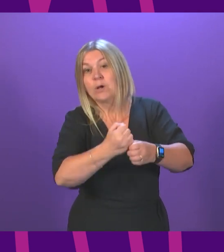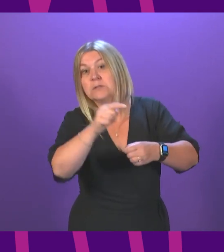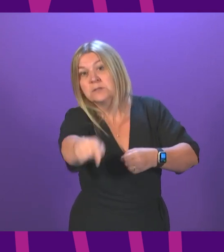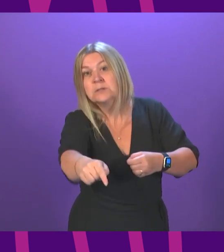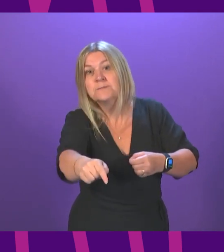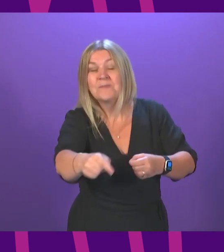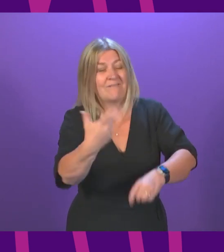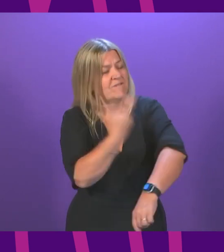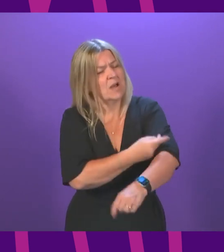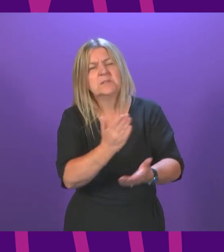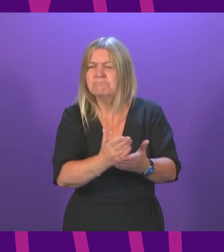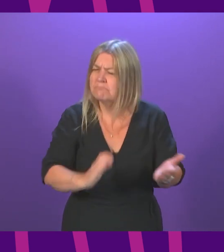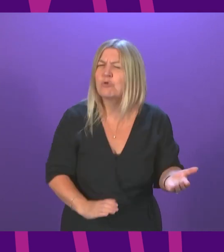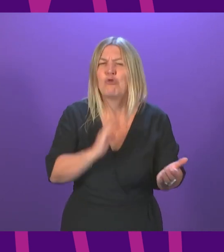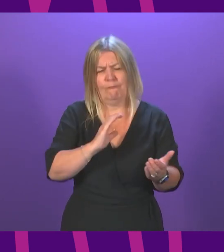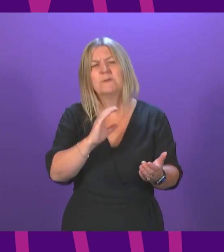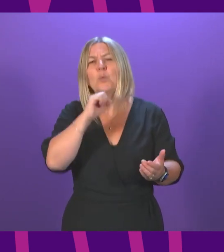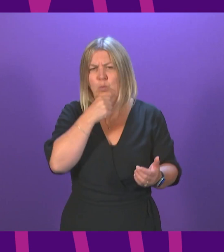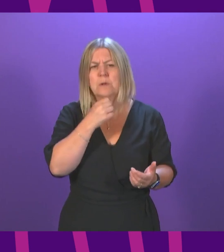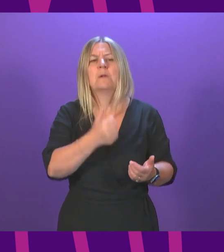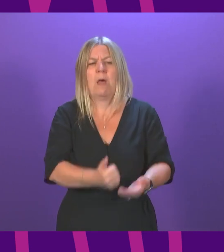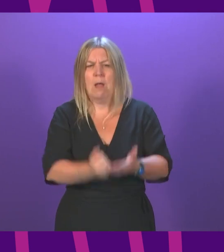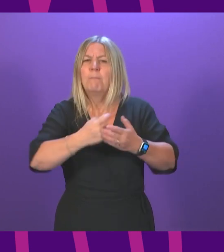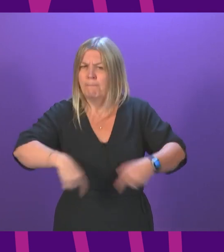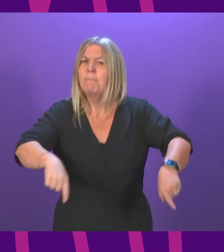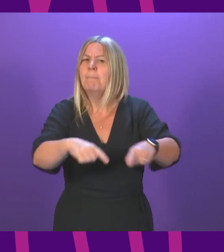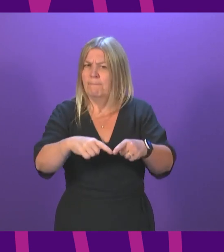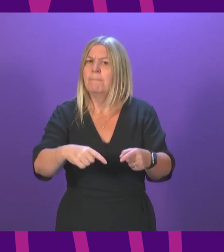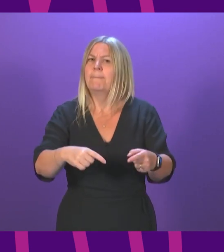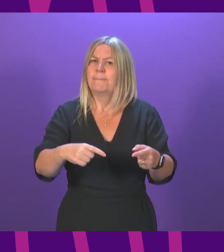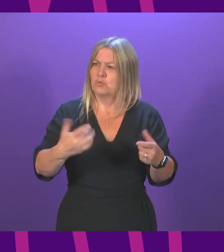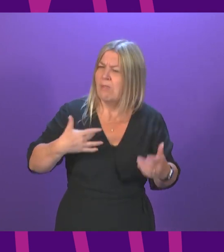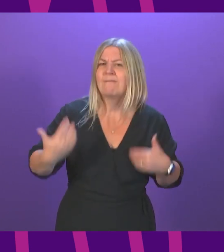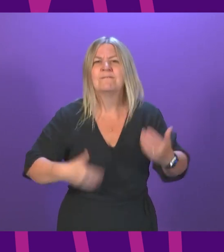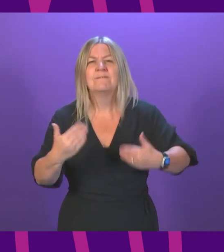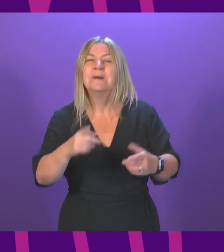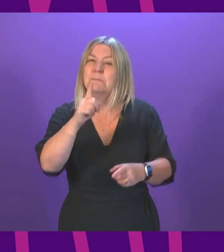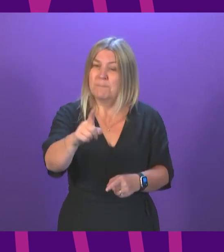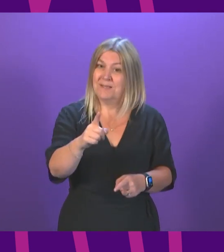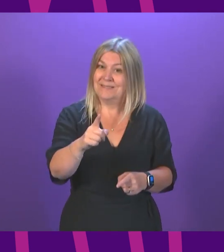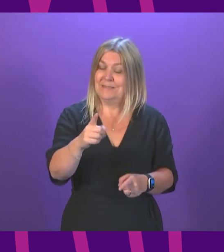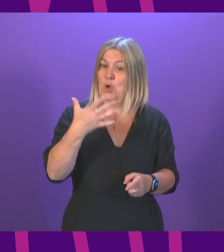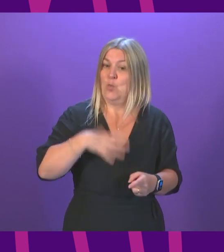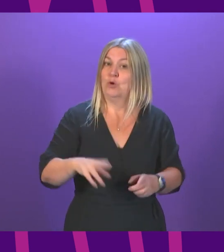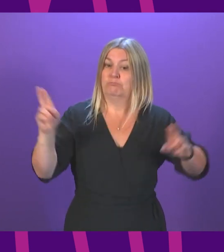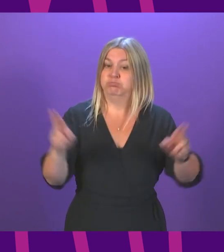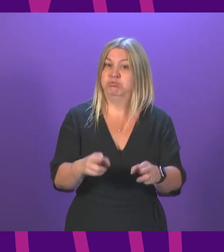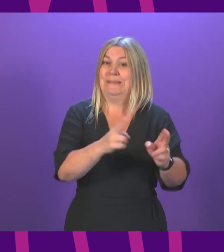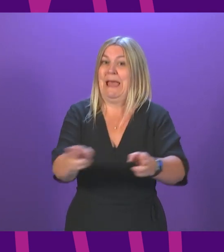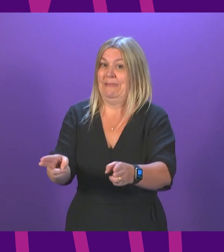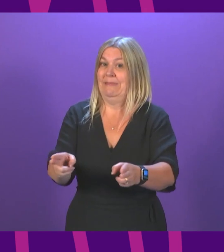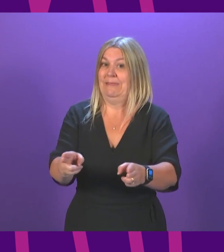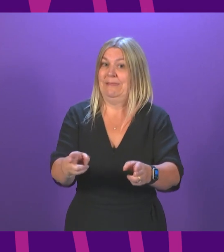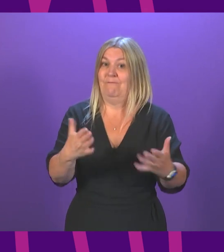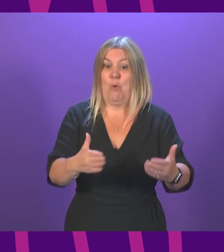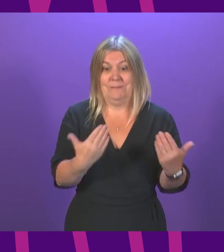going to get us there. I am confident of that. But what will be determined is how many more lives are lost between now and then, how much pressure we put in our national health